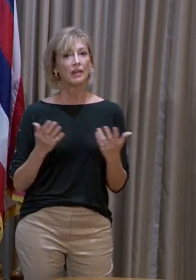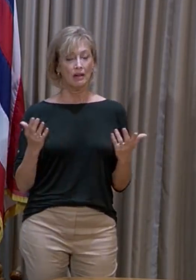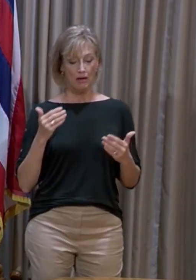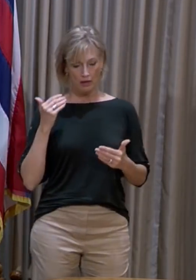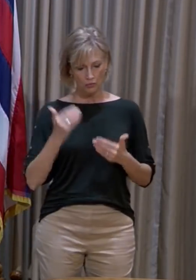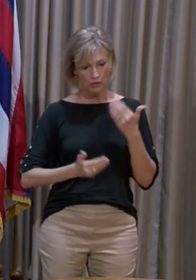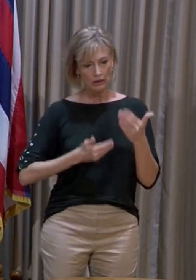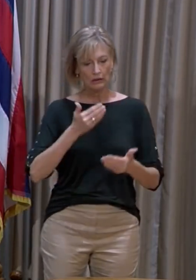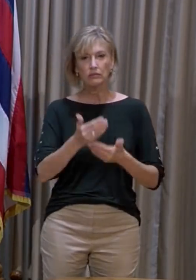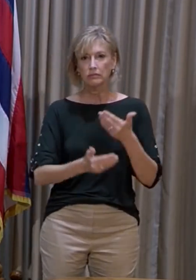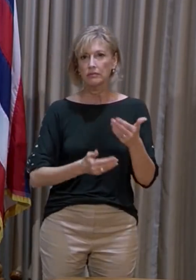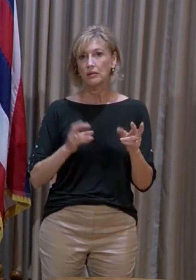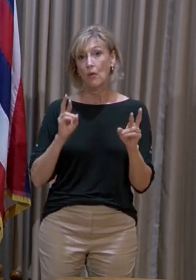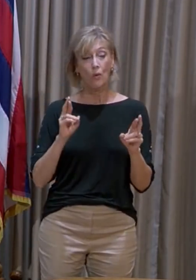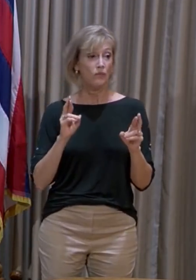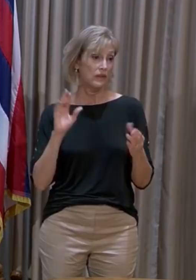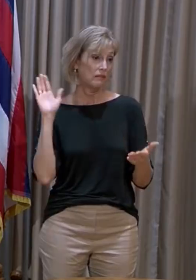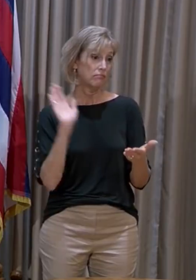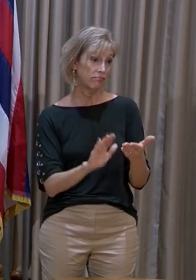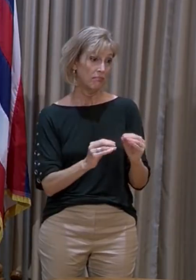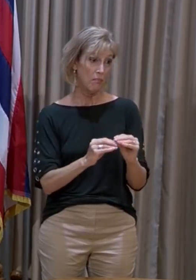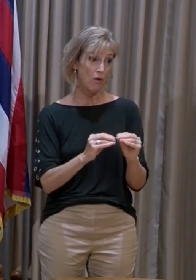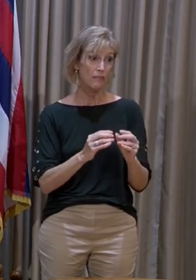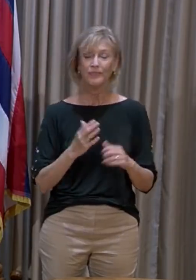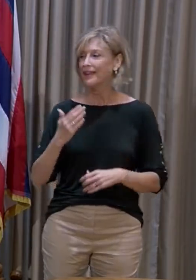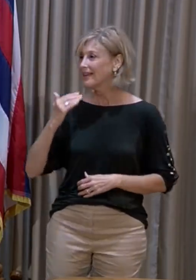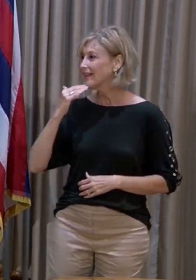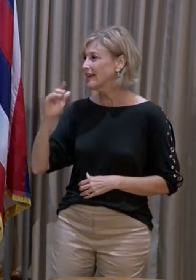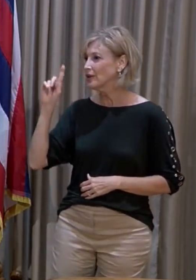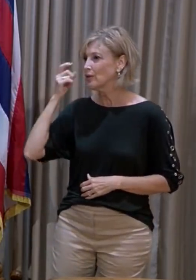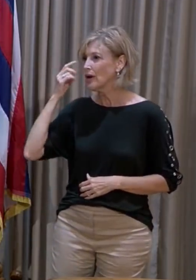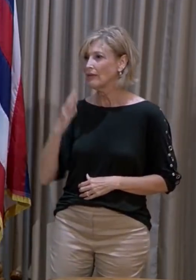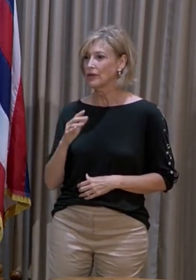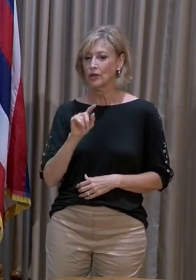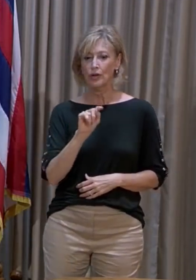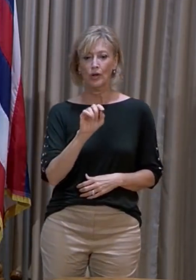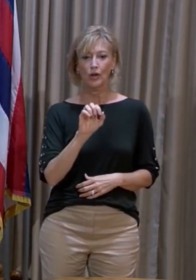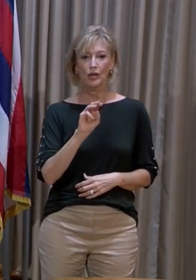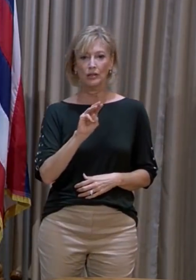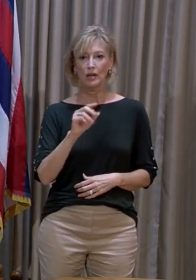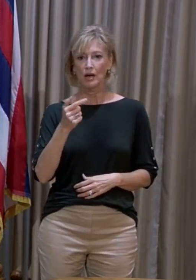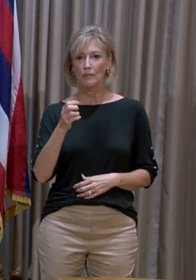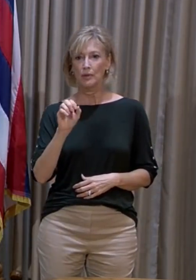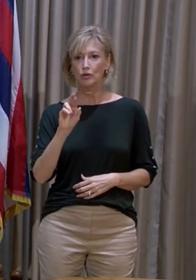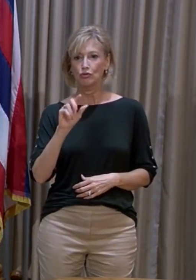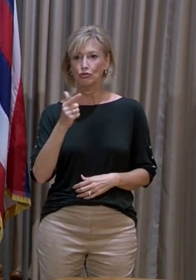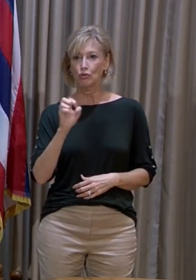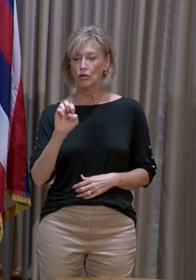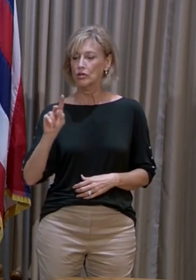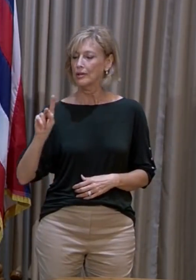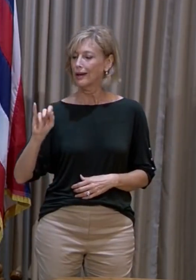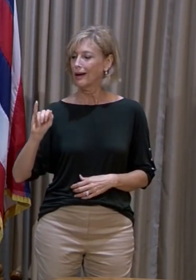during this time. Thank you very much, Governor. Tom George, KITV4. Tom.